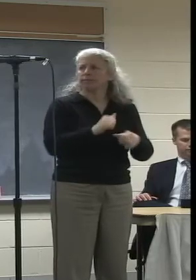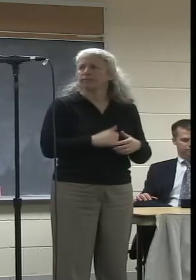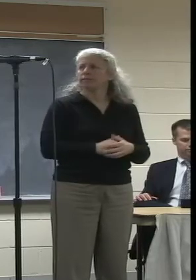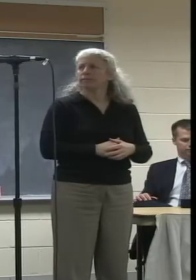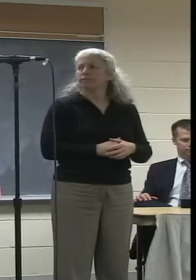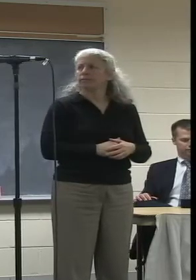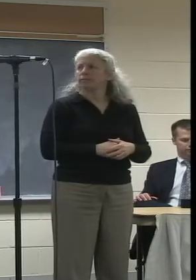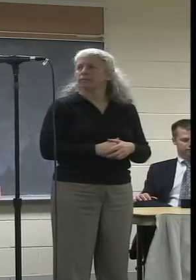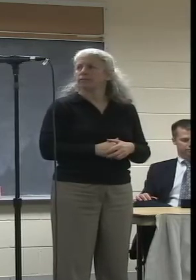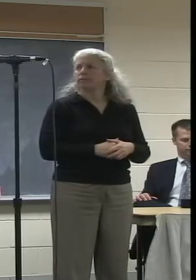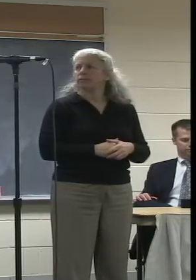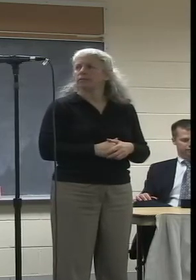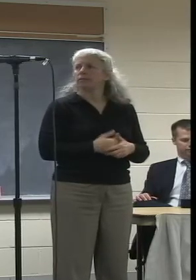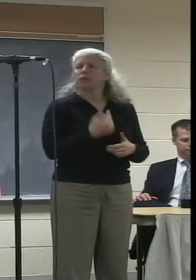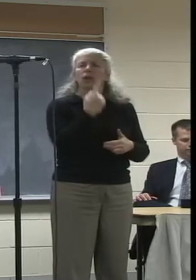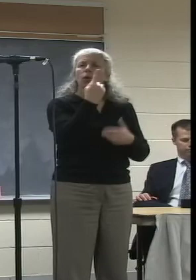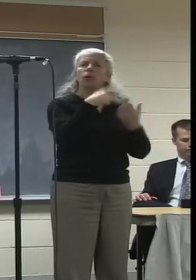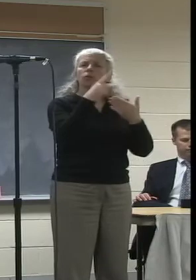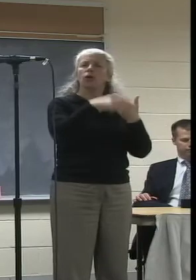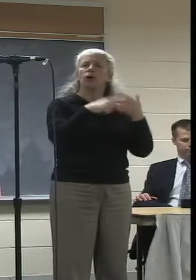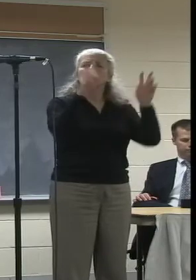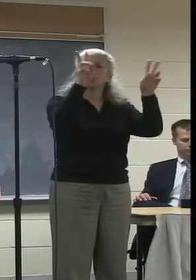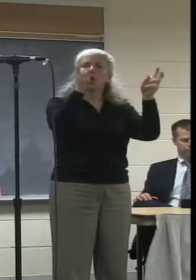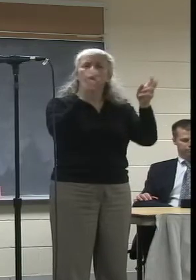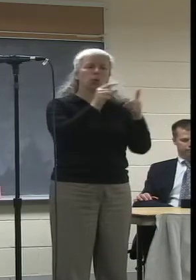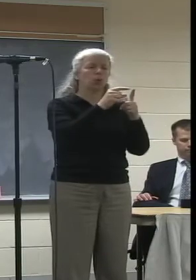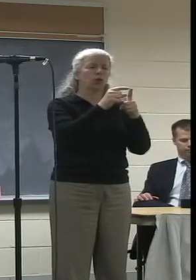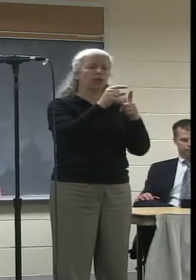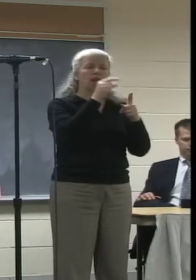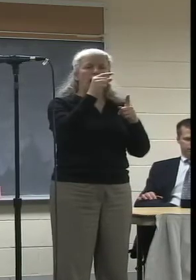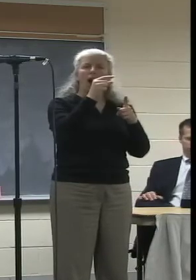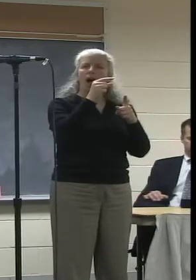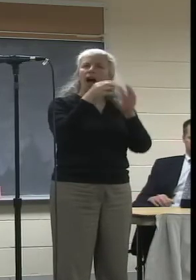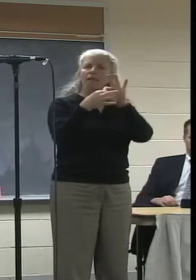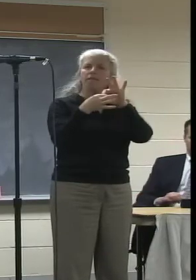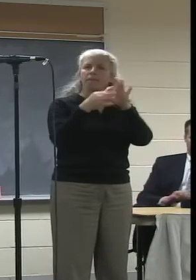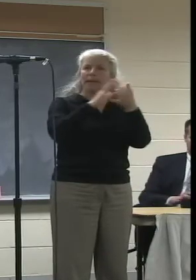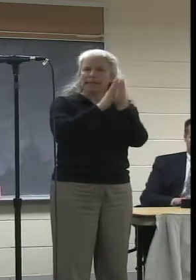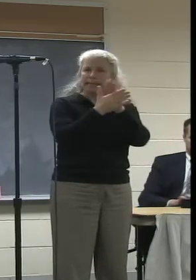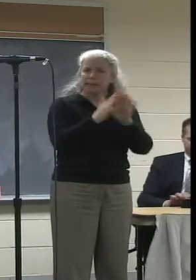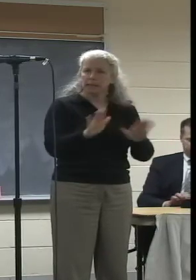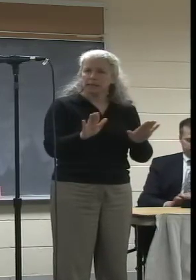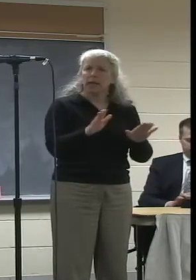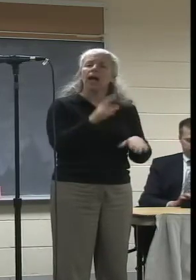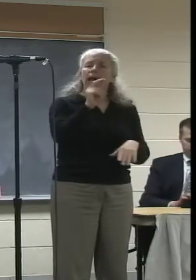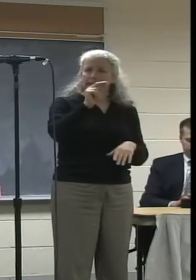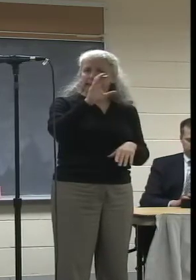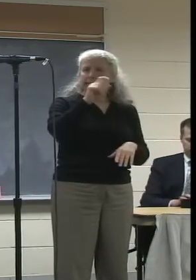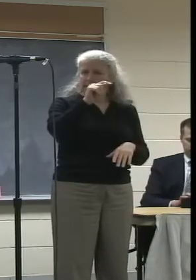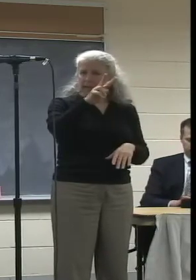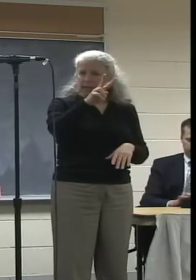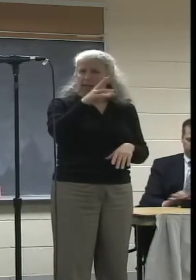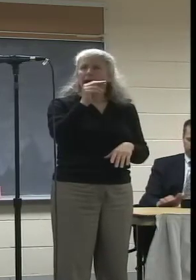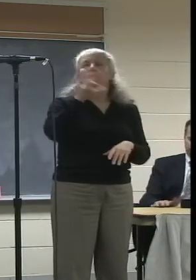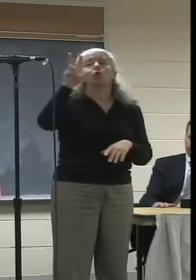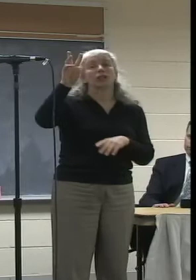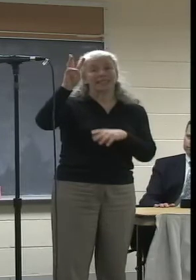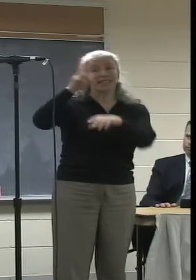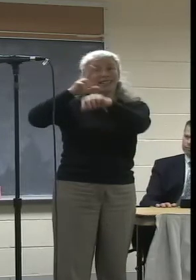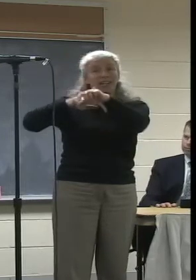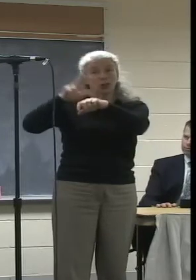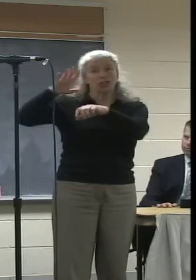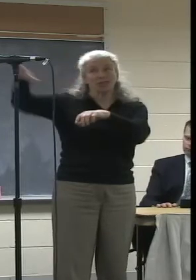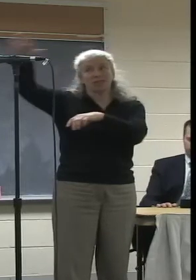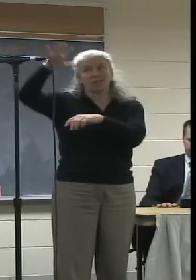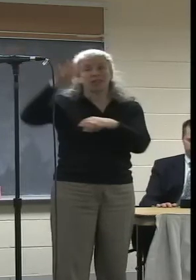There is one such program entitled Words of Peace, it airs on NCTV, it airs in 36 countries, translated